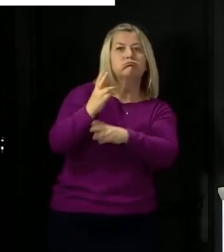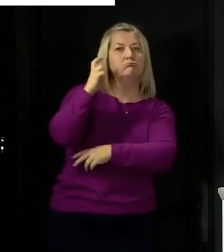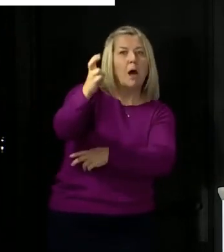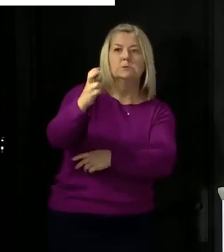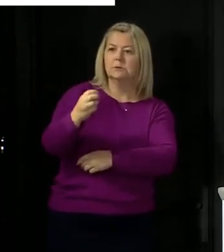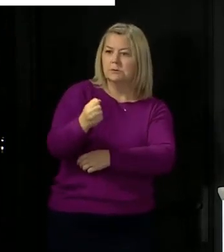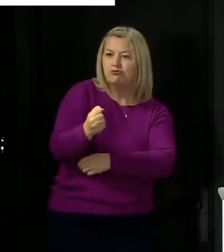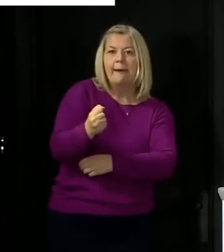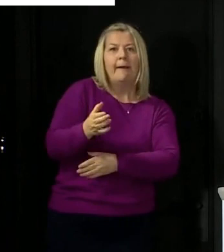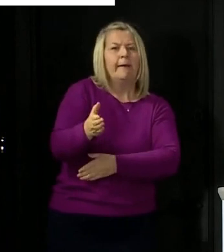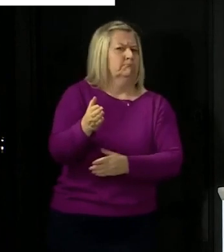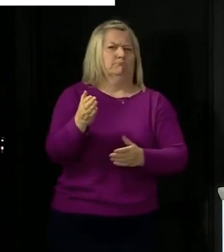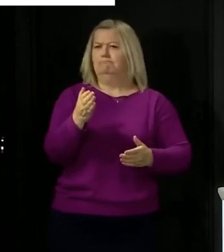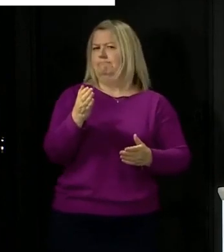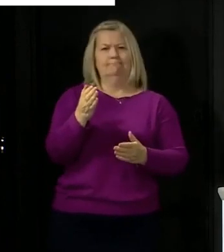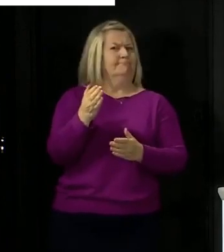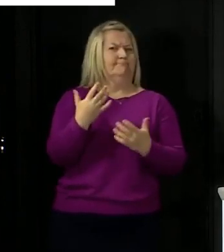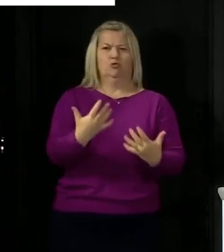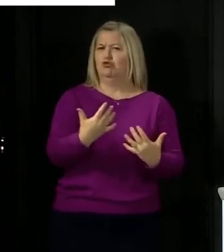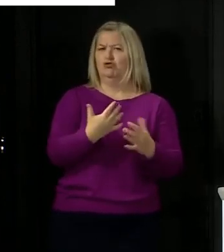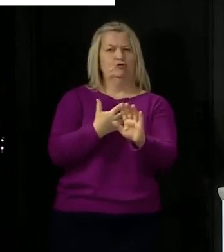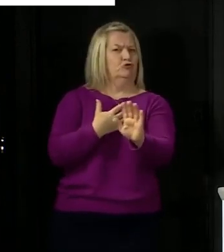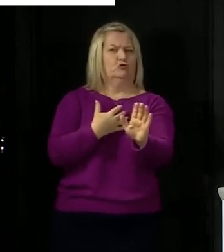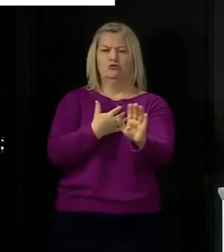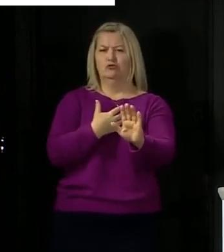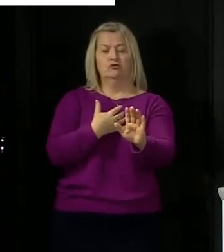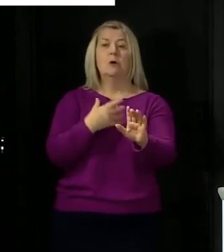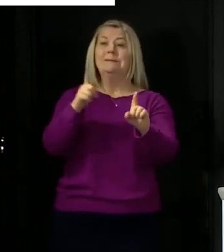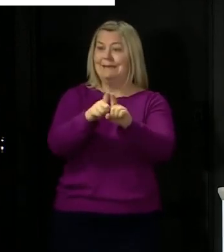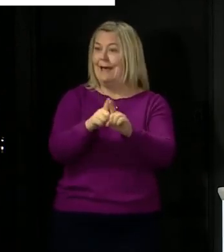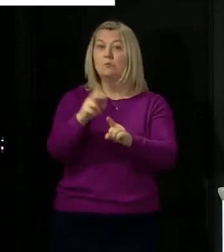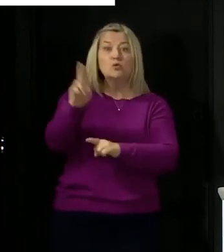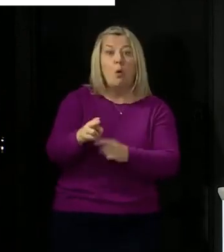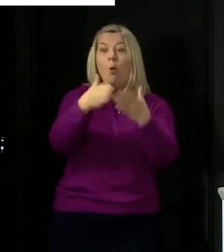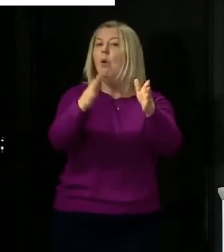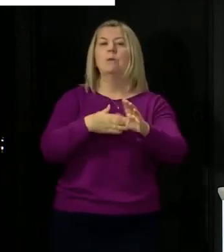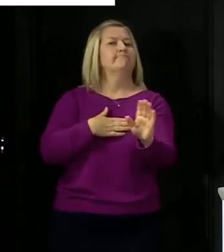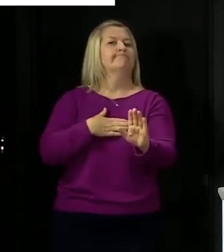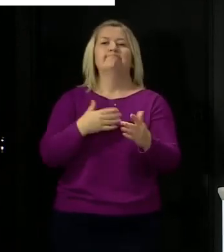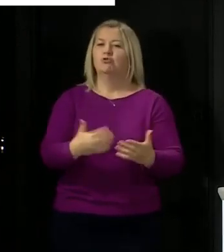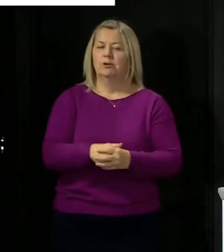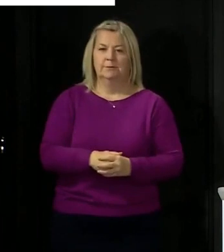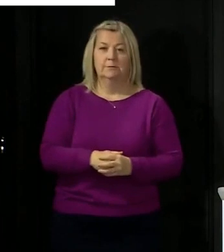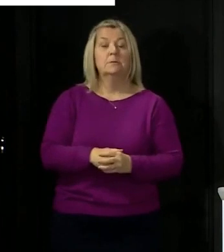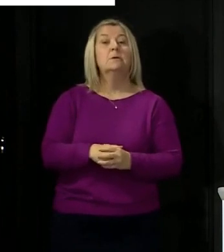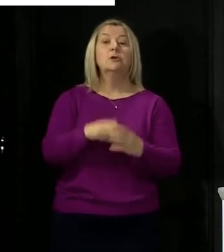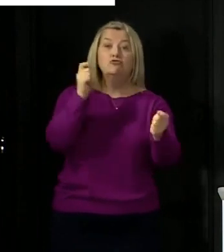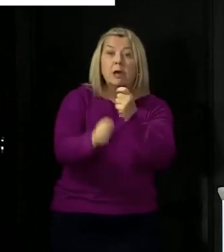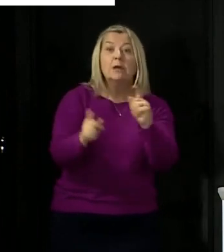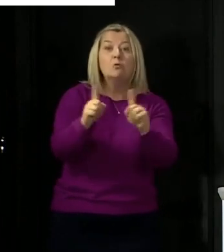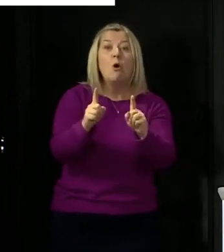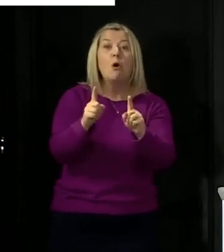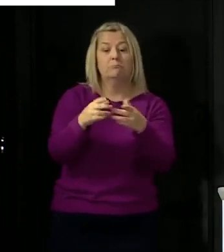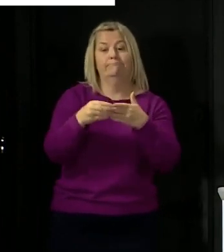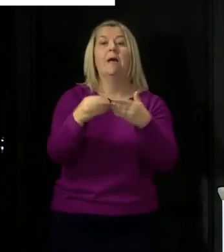and we are not yet changing who can or should be at school. The only change we've made here in Scotland is to the guidance on